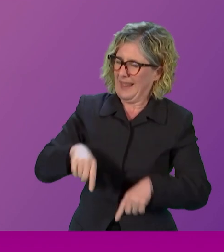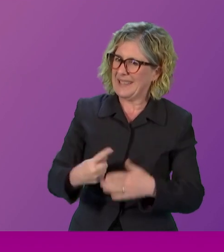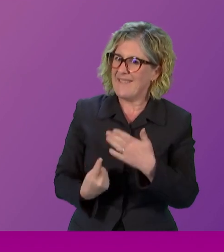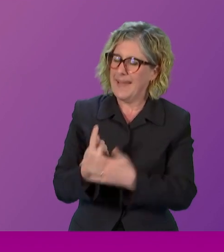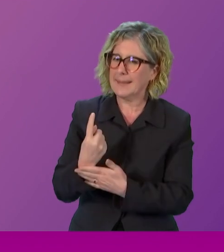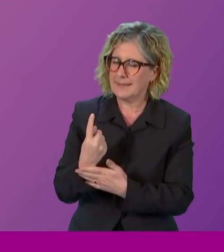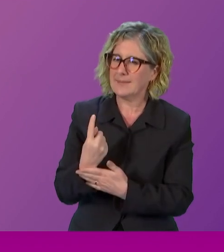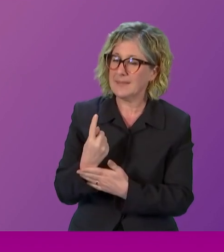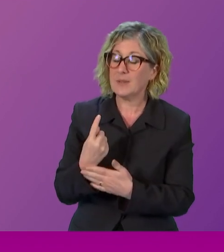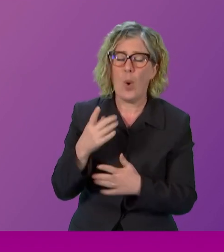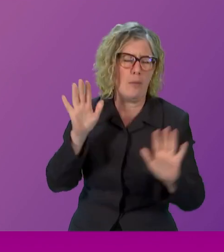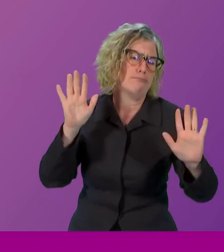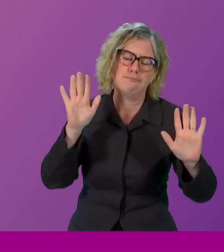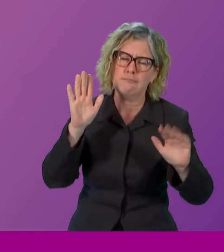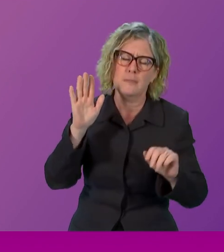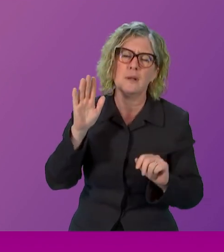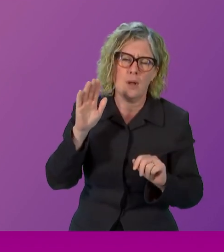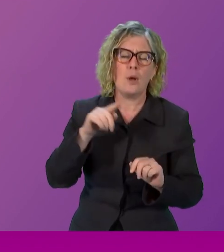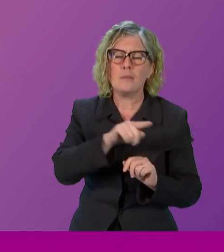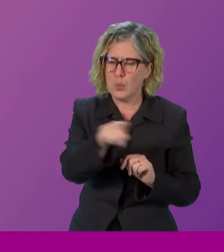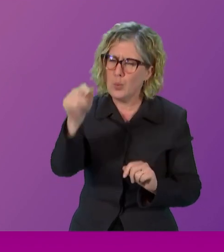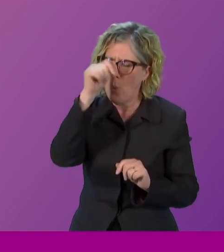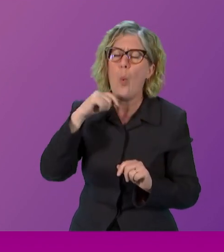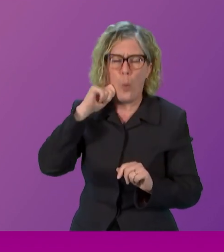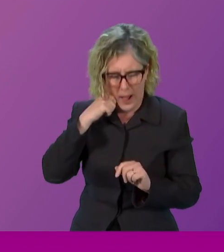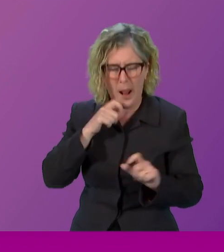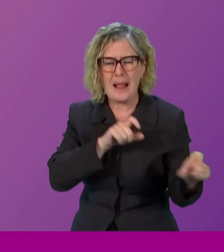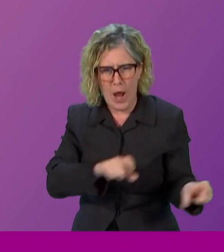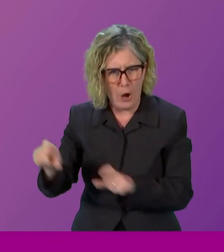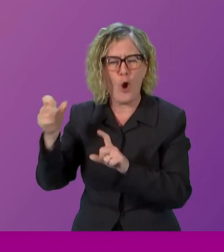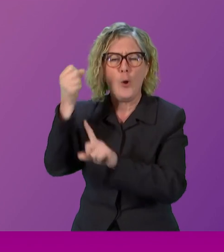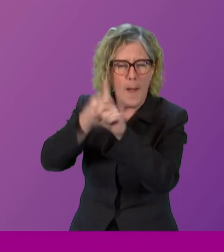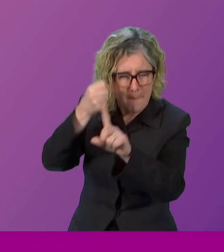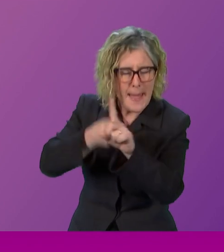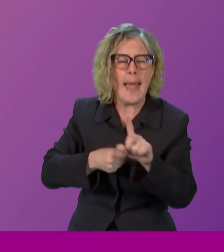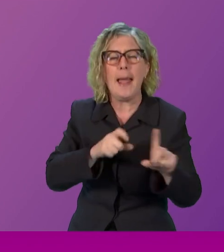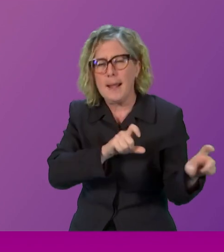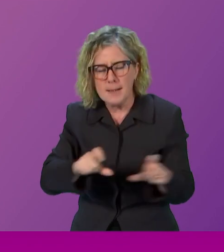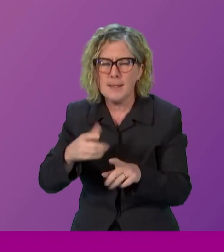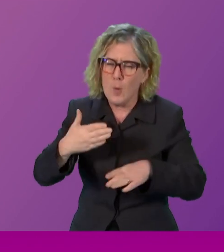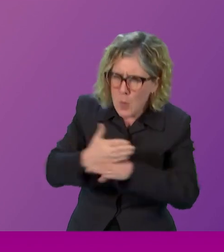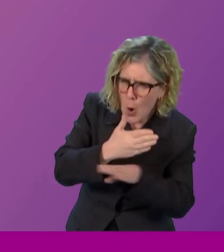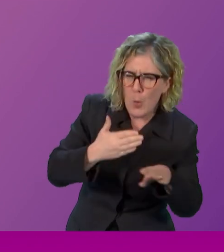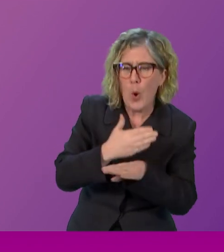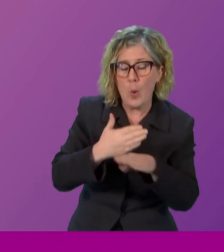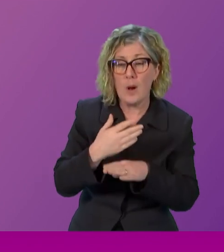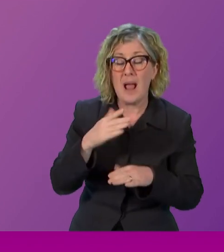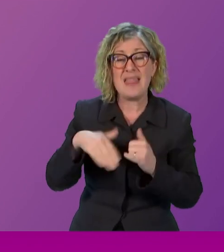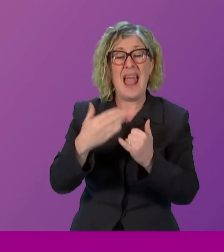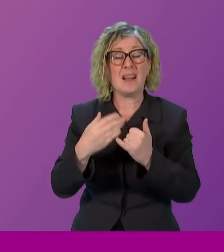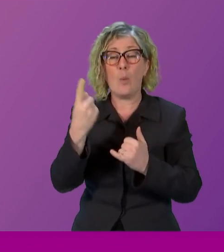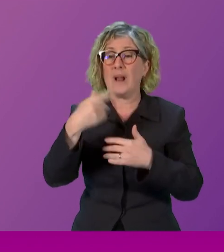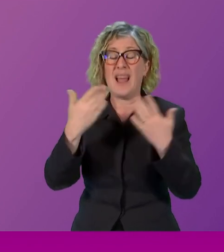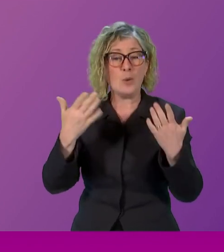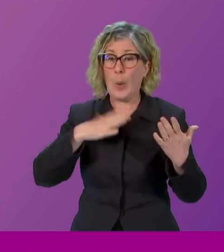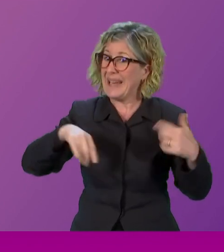you know, we will continue to campaign and work till we get to a stage where we don't need to have this event. But that being said, I